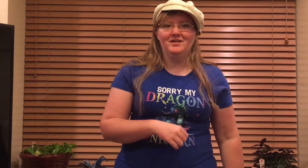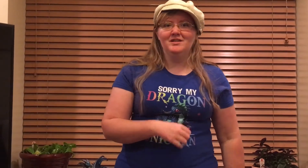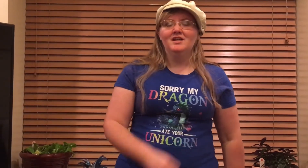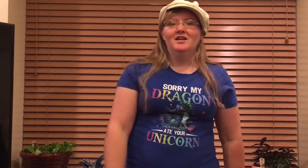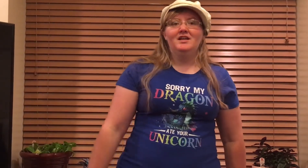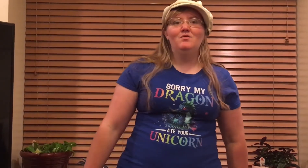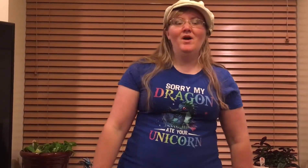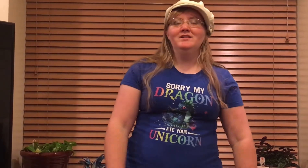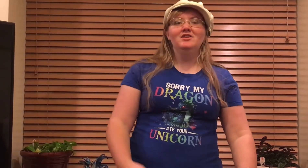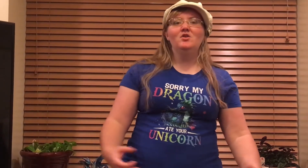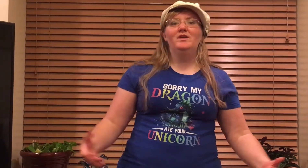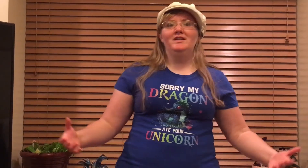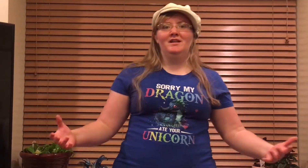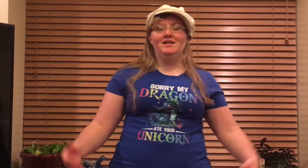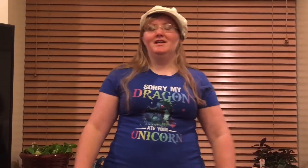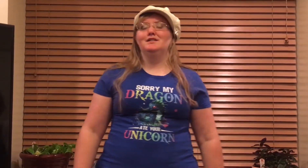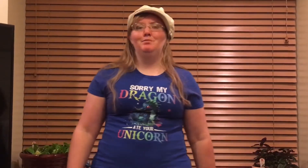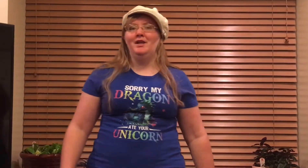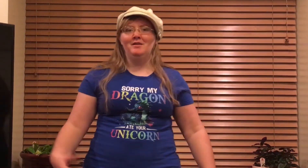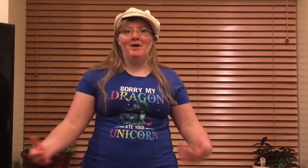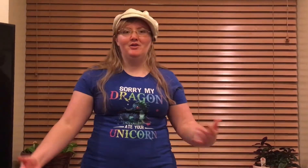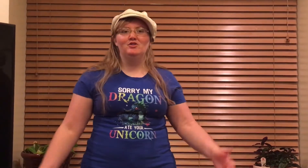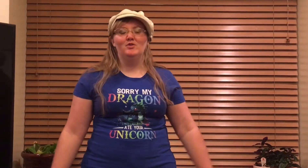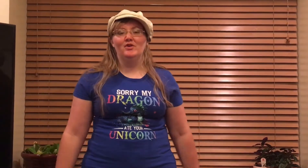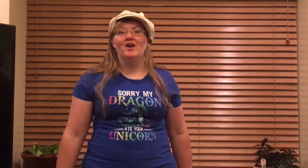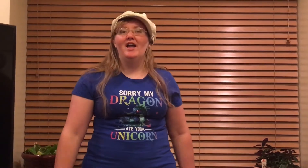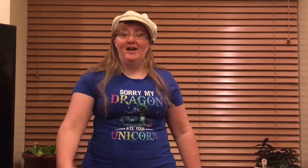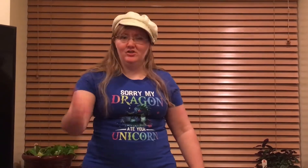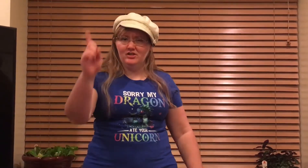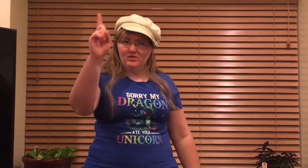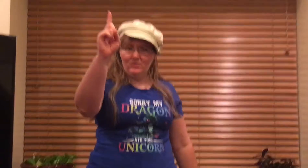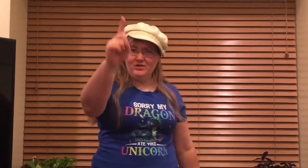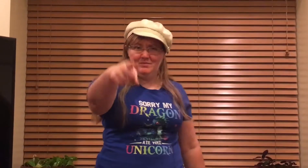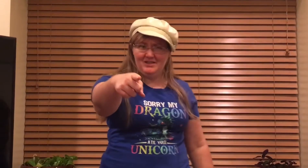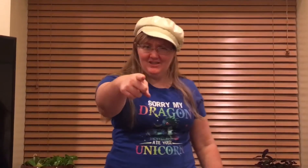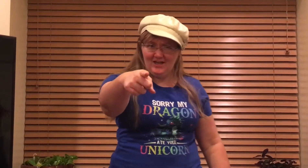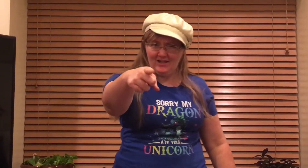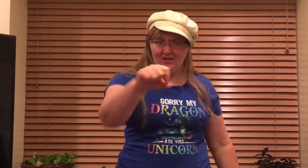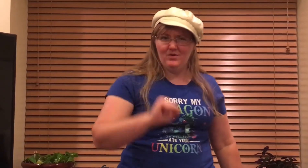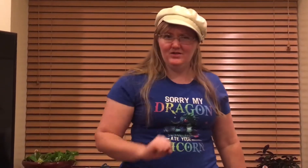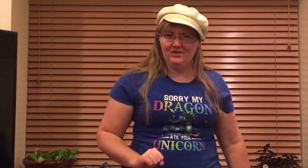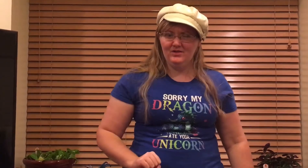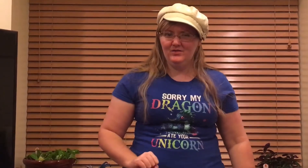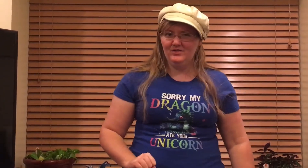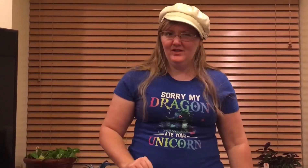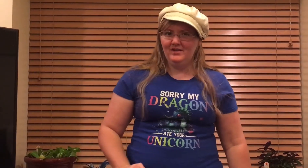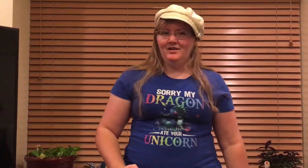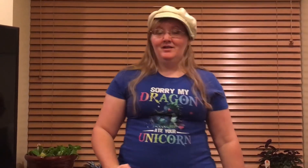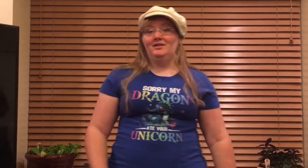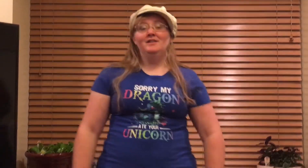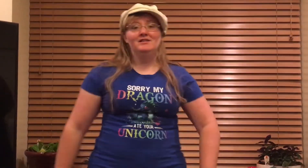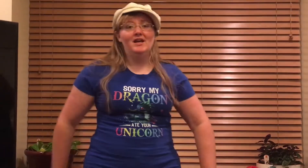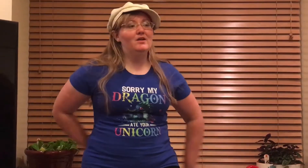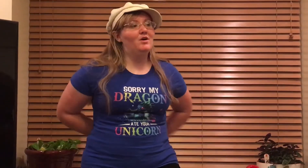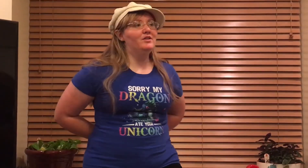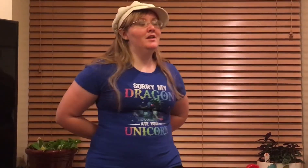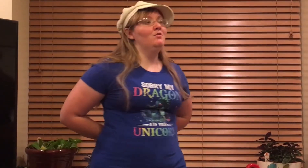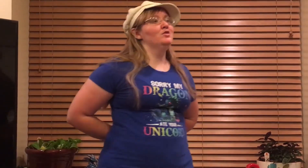He went to the queen and he explained the matter to her. And she told him exactly what to do. The next day, while the king was